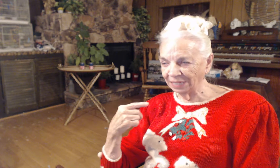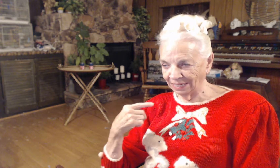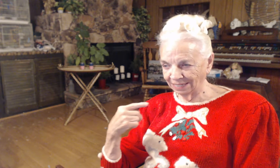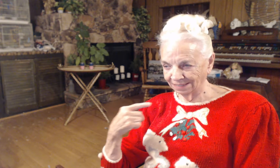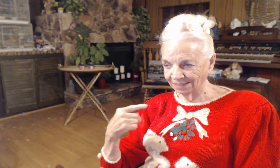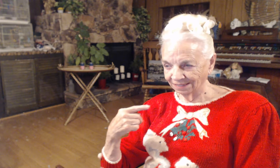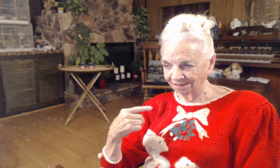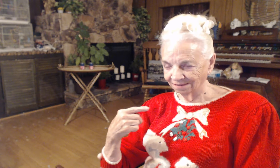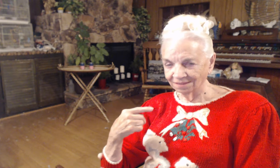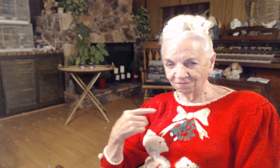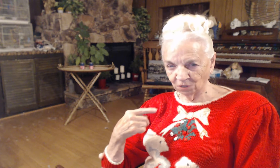for him.